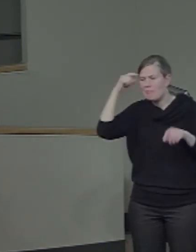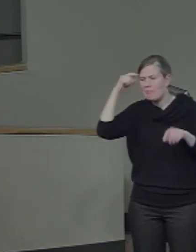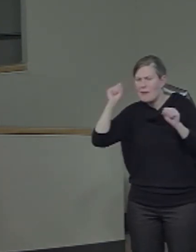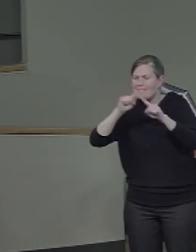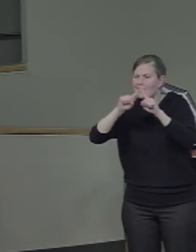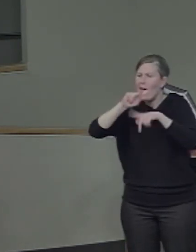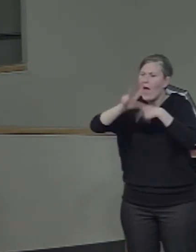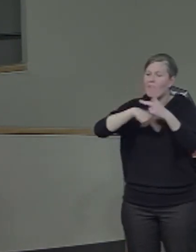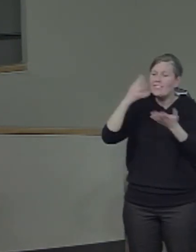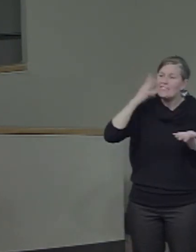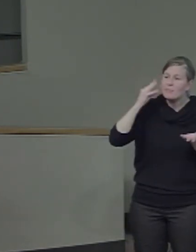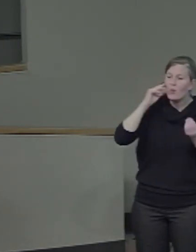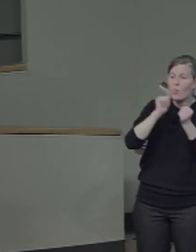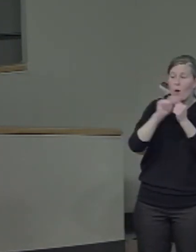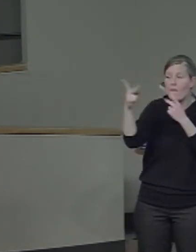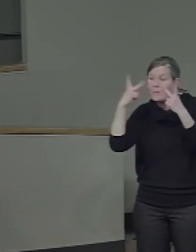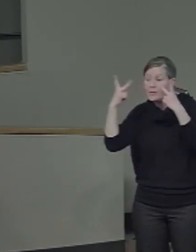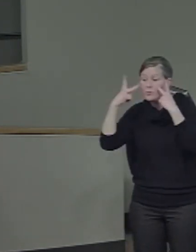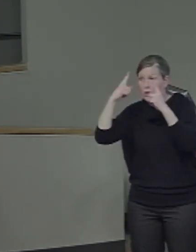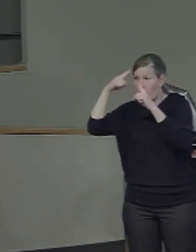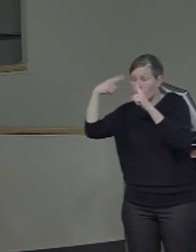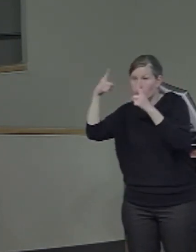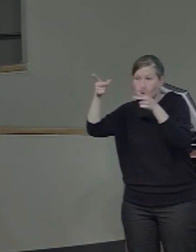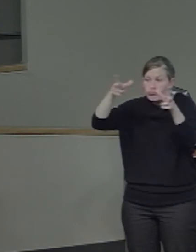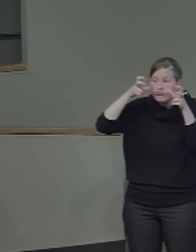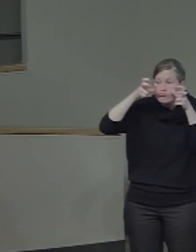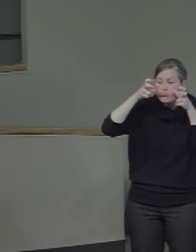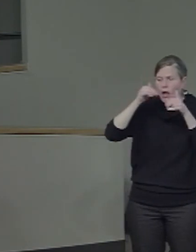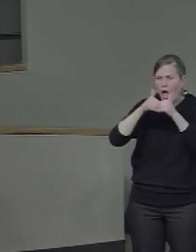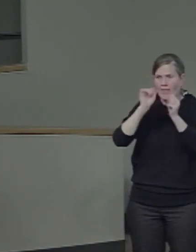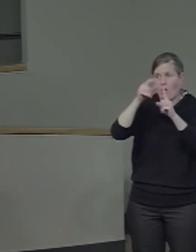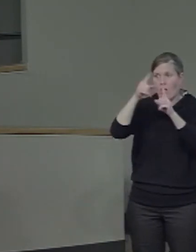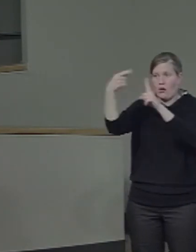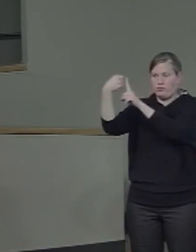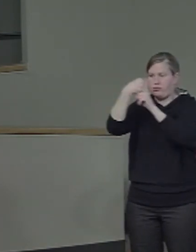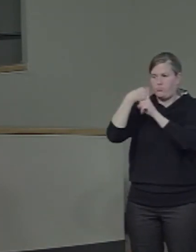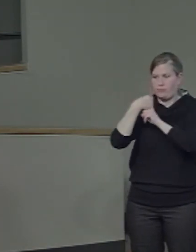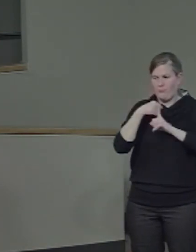processing that these ideas have implications for.